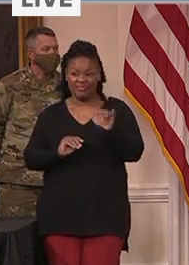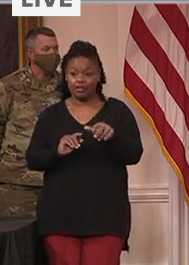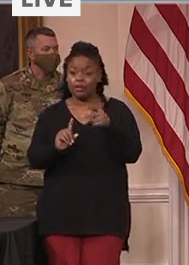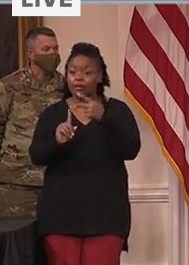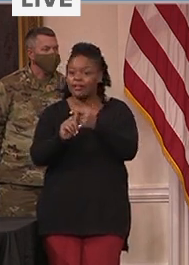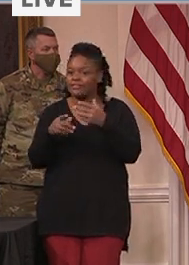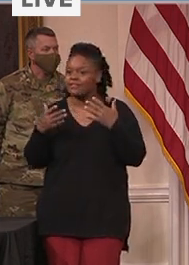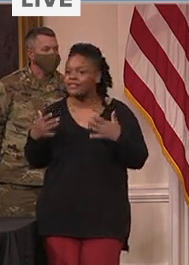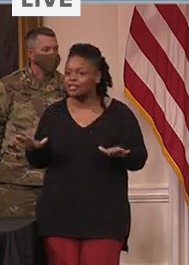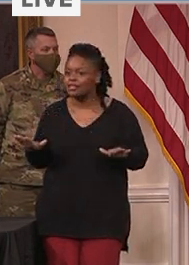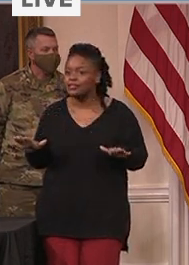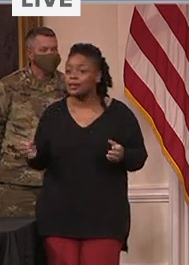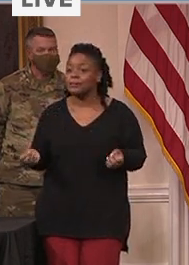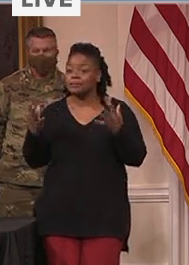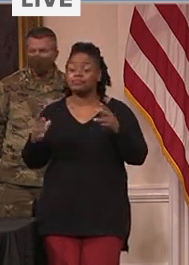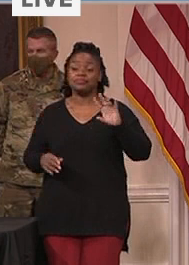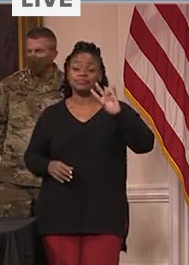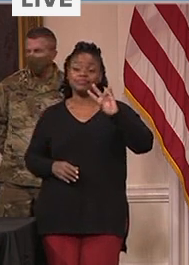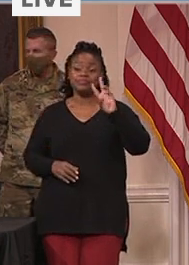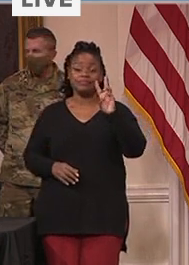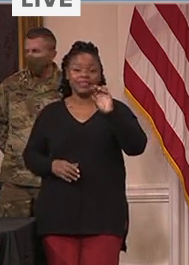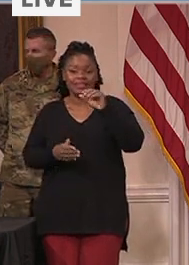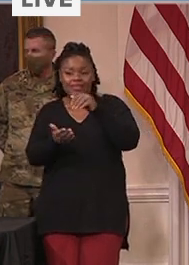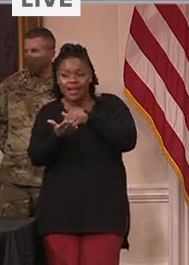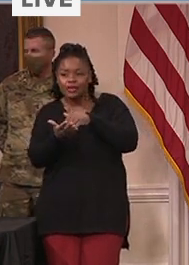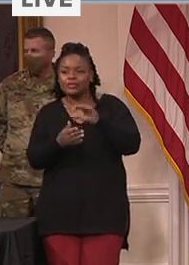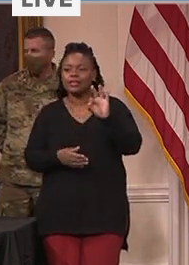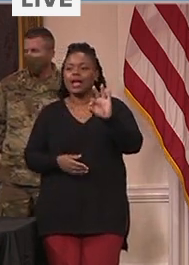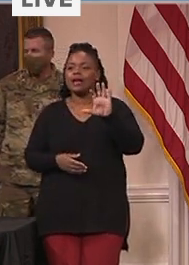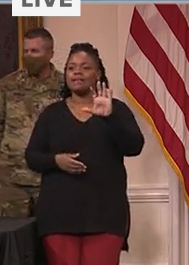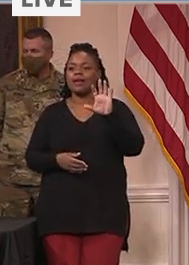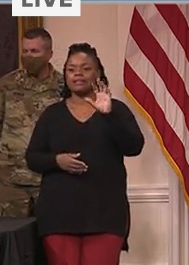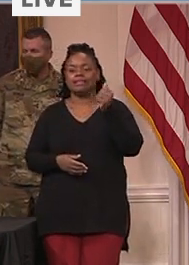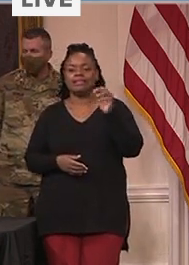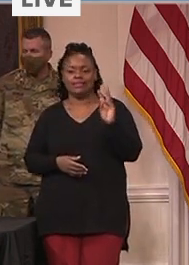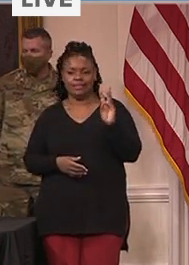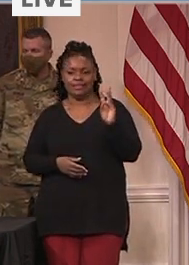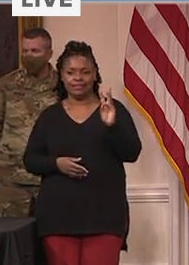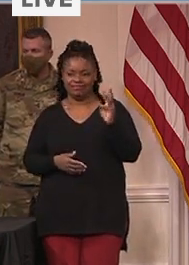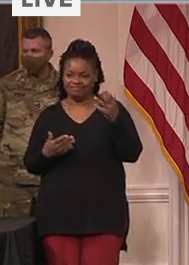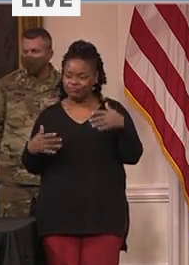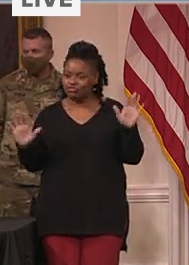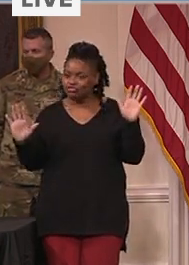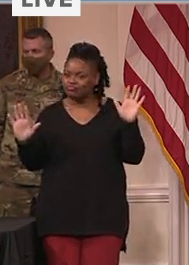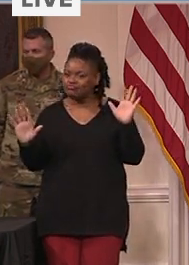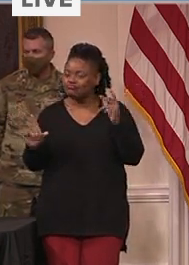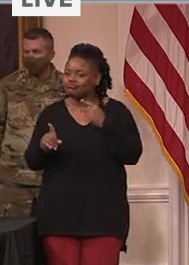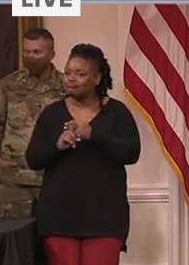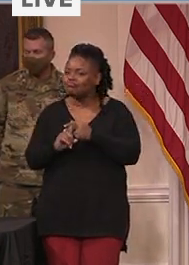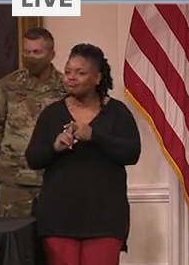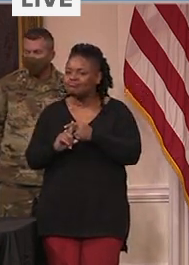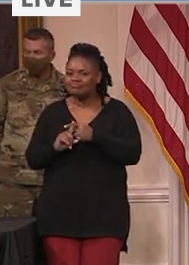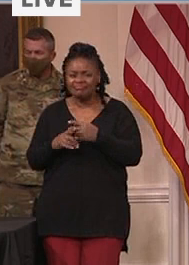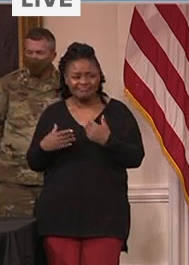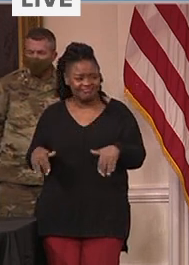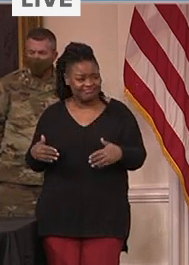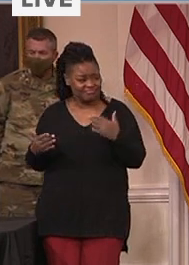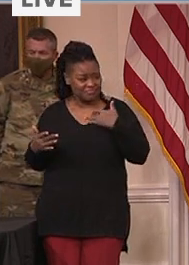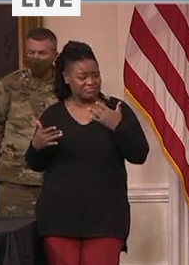,916 vaccinations. And I'm pleased to report that